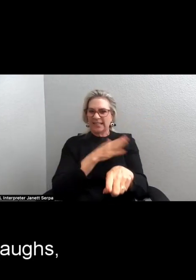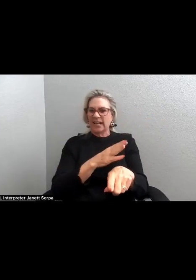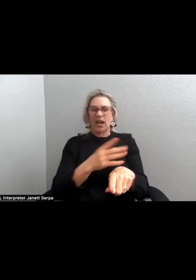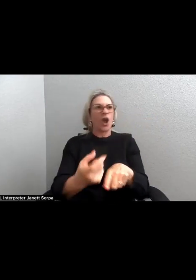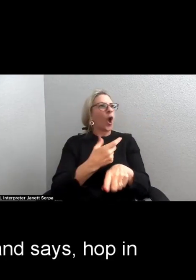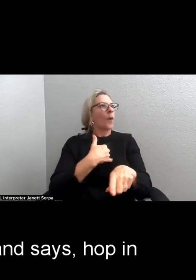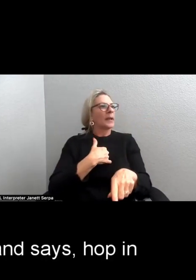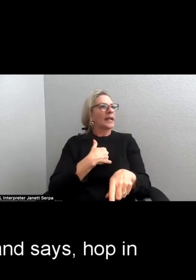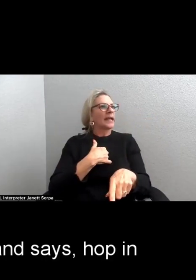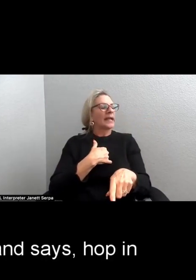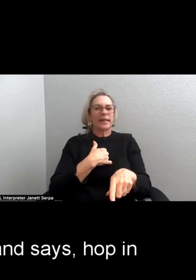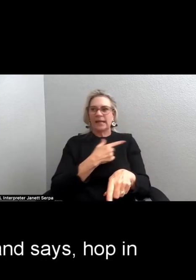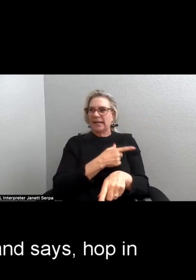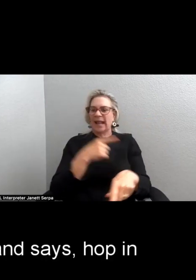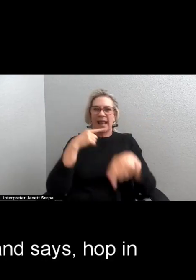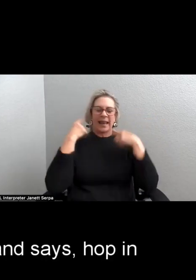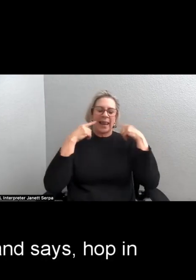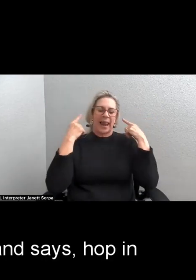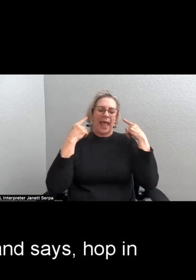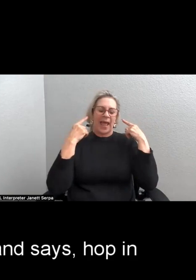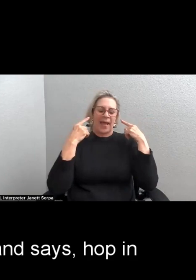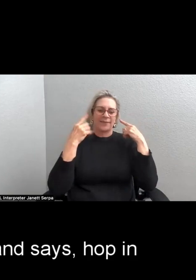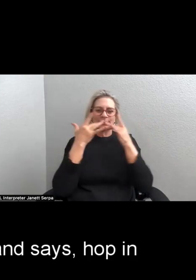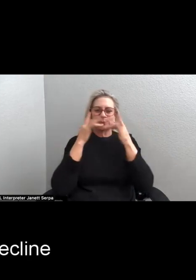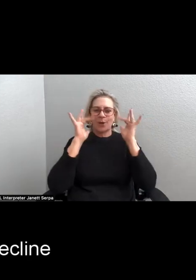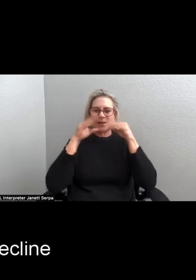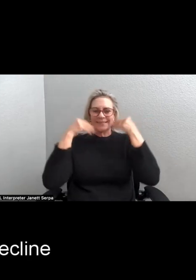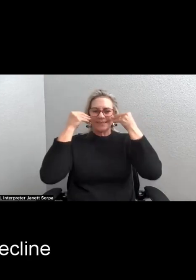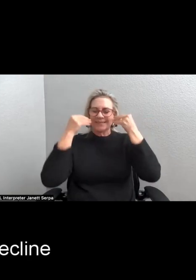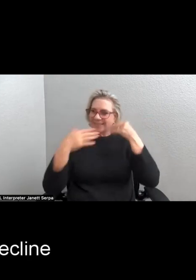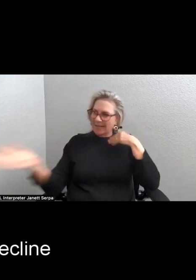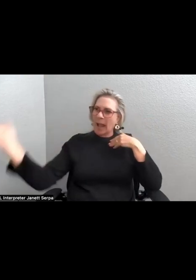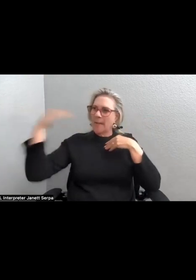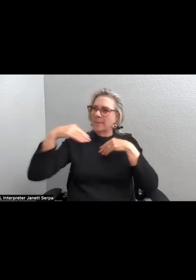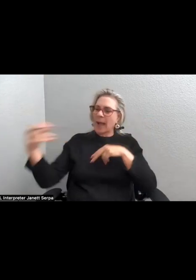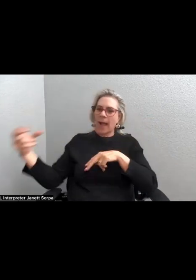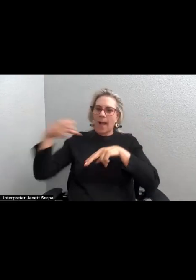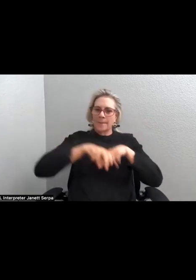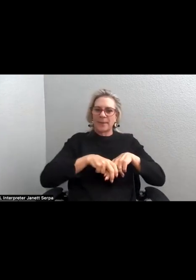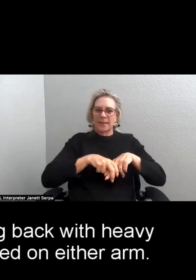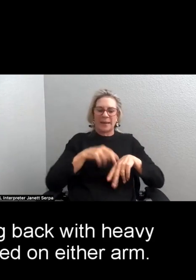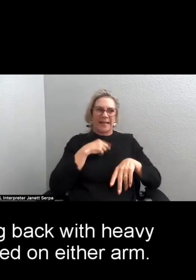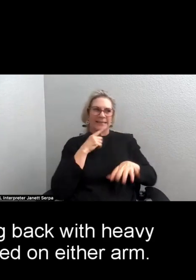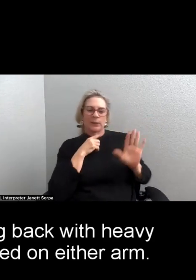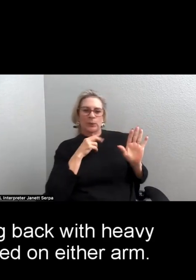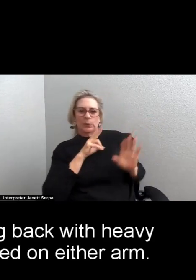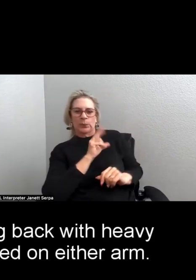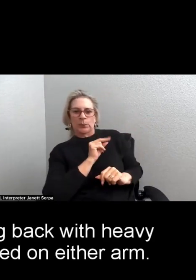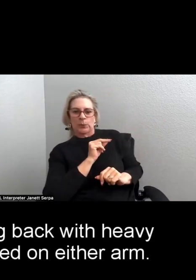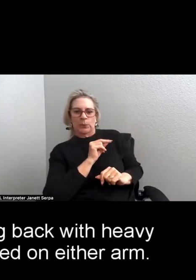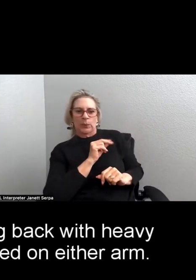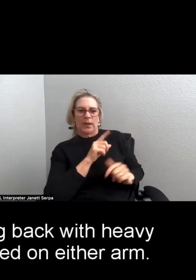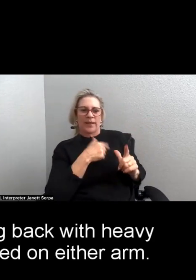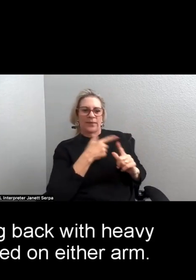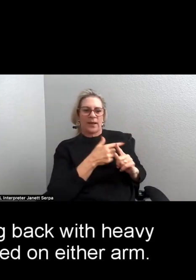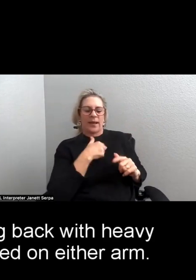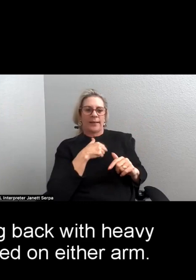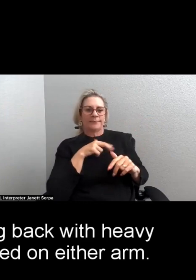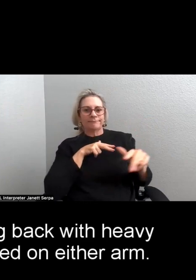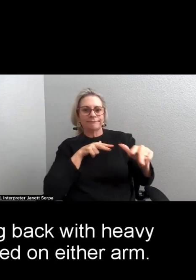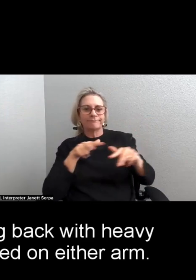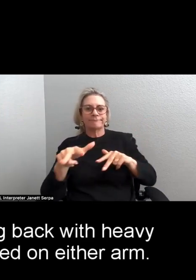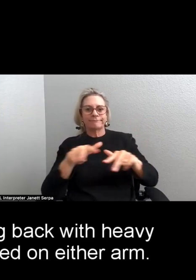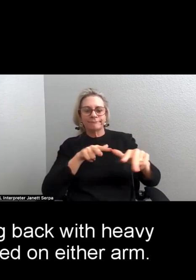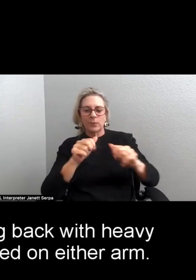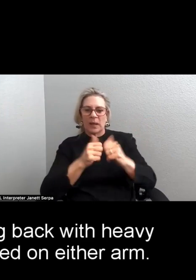laughs, sparkling again, and says, hop in, that I decline and end up trudging back with